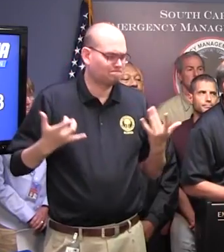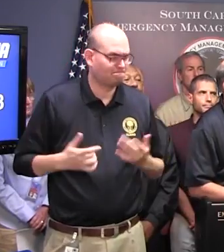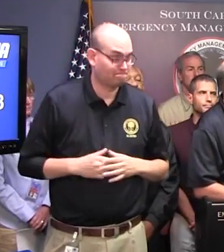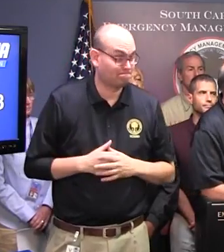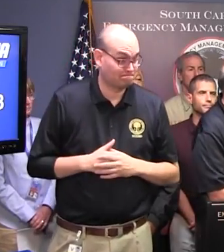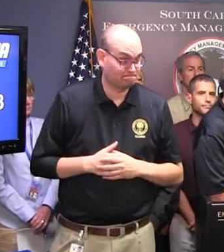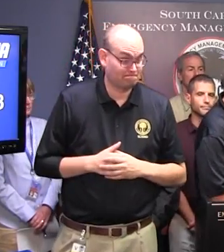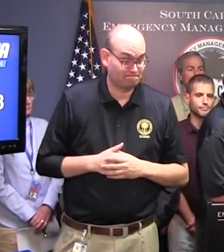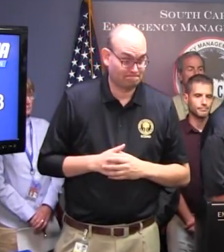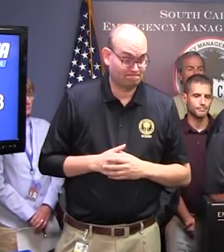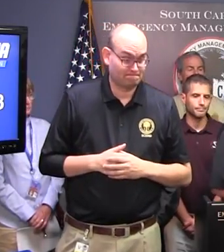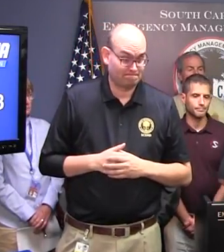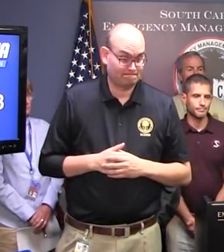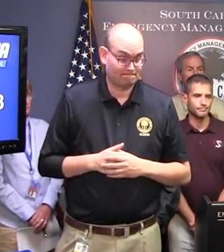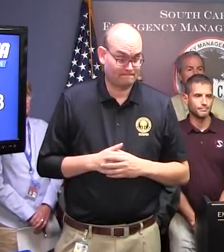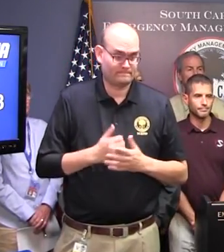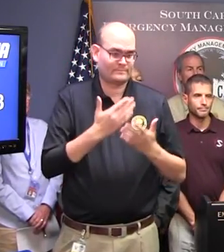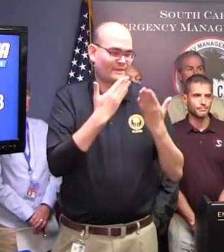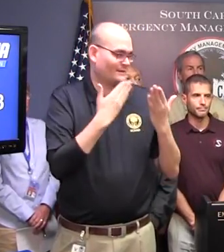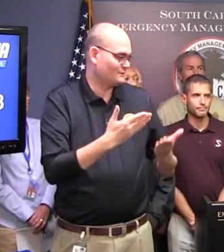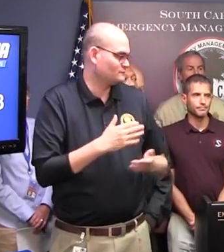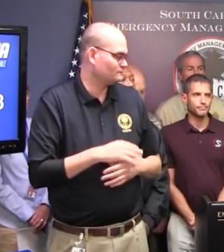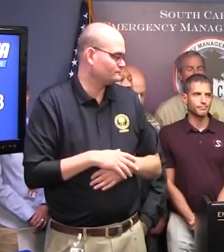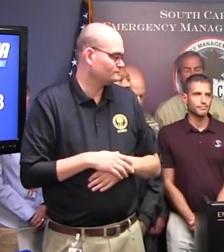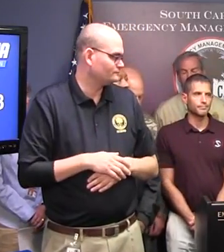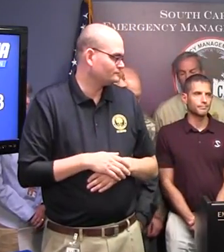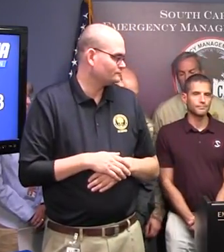Thank you, Governor.